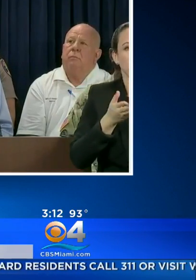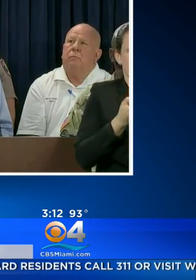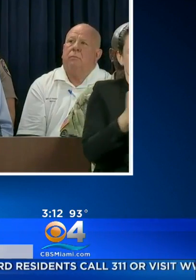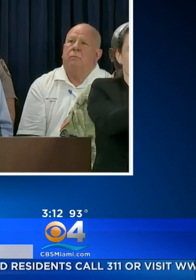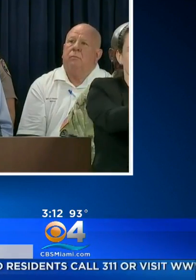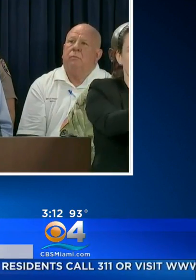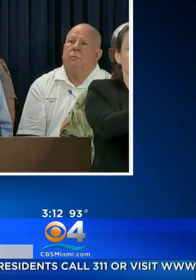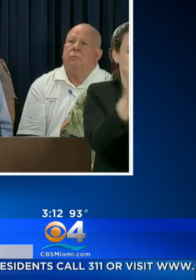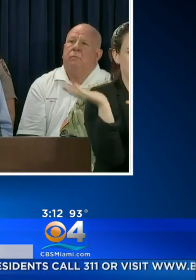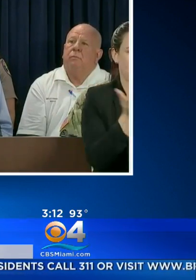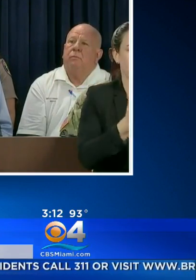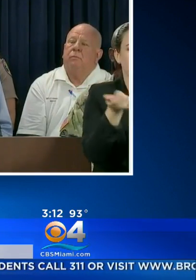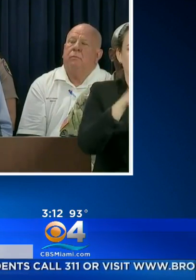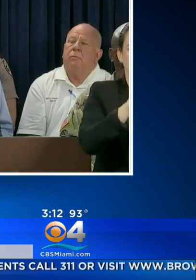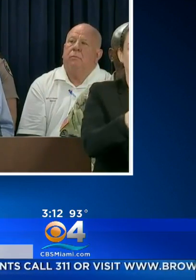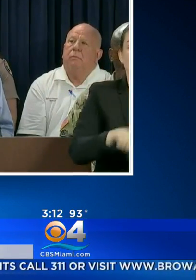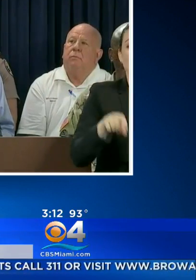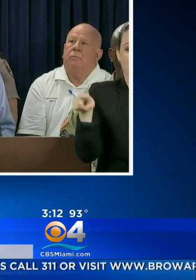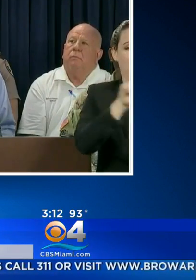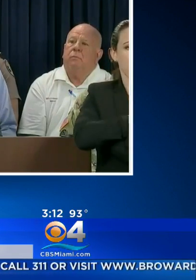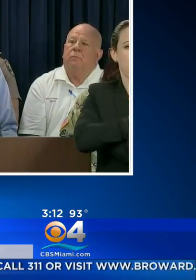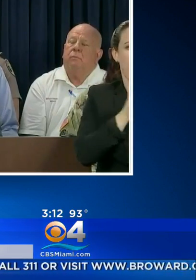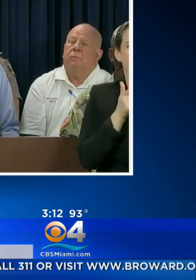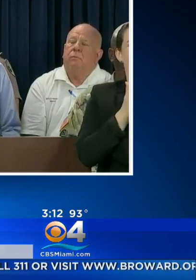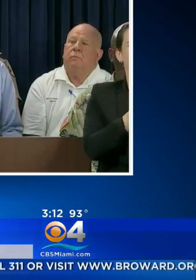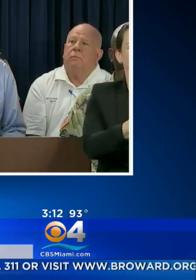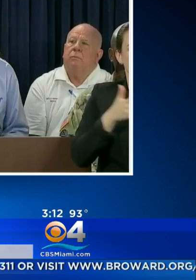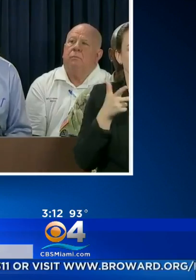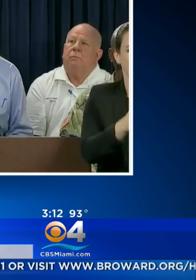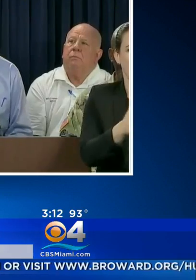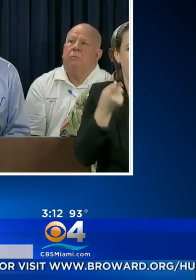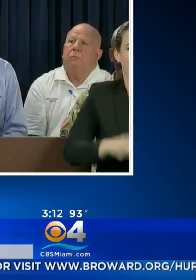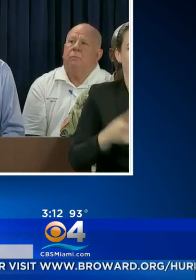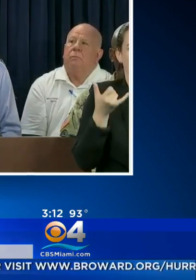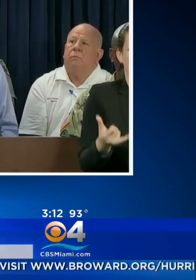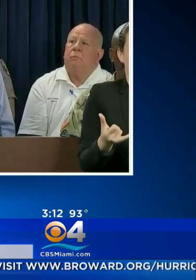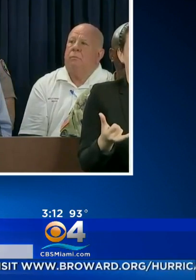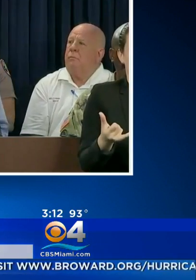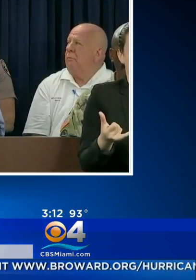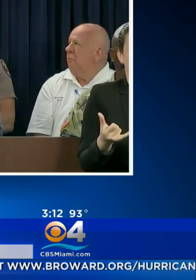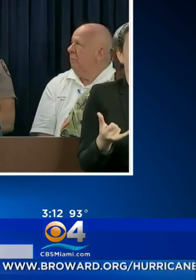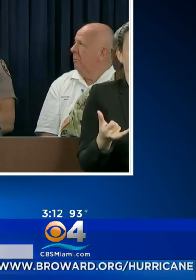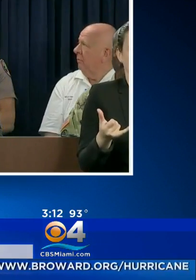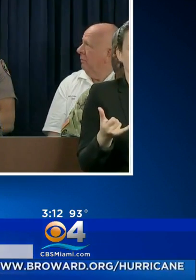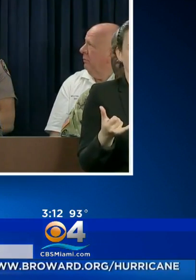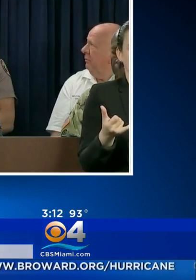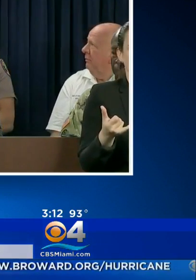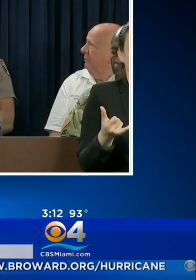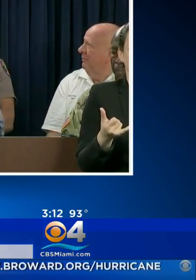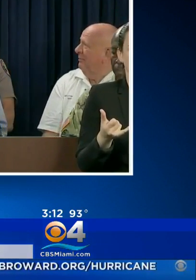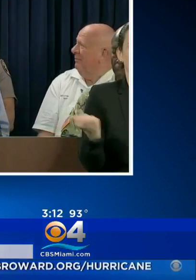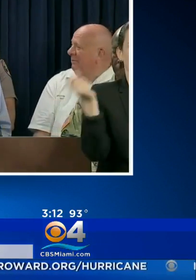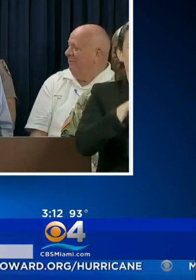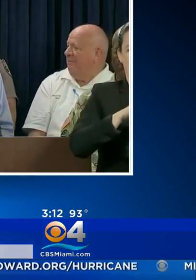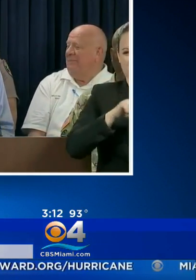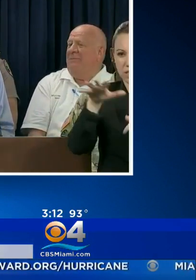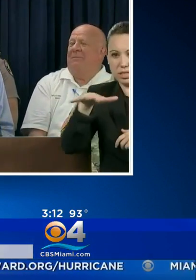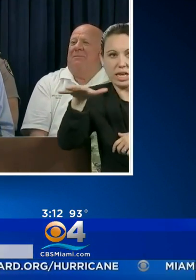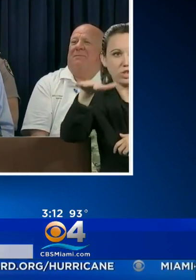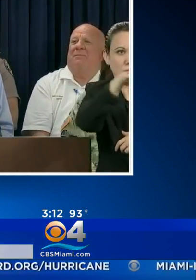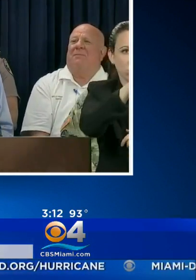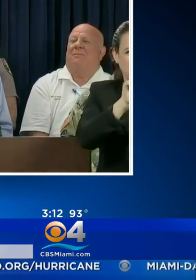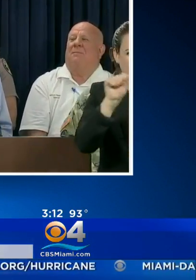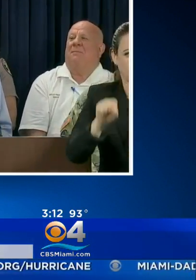THESE STATE LAW ENFORCEMENT ESCORTS ARE HAPPENING RIGHT NOW. I DON'T KNOW WHERE YOU ARE. FOR GAS STATIONS AND EVACUATION